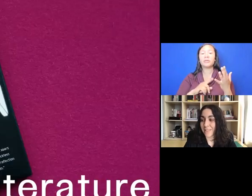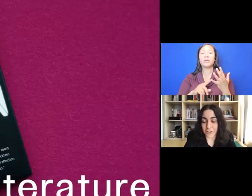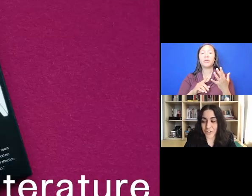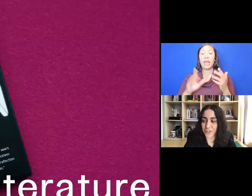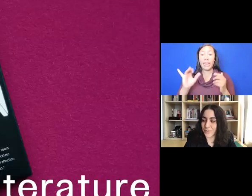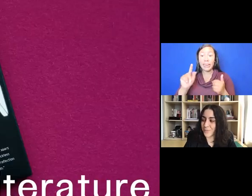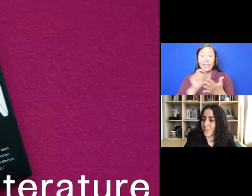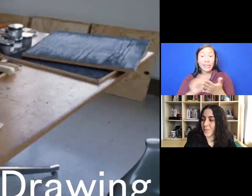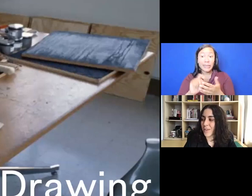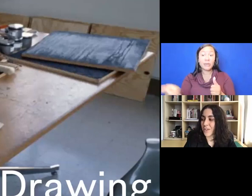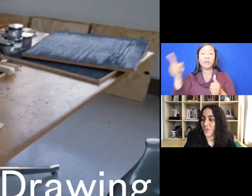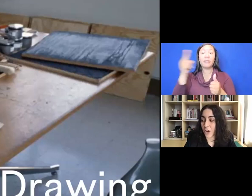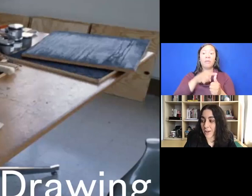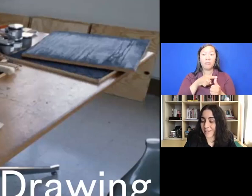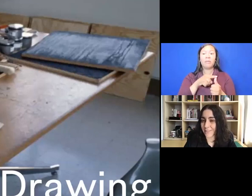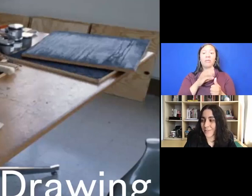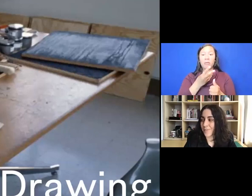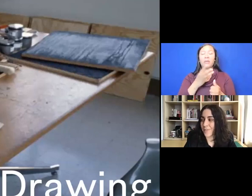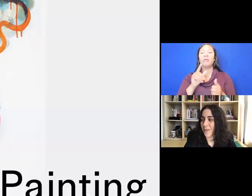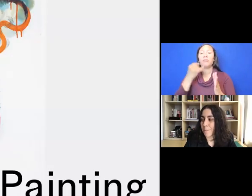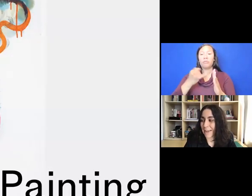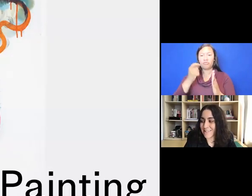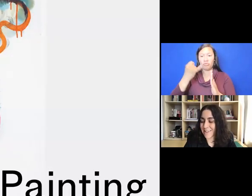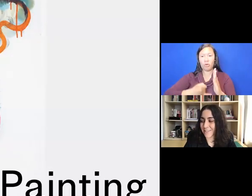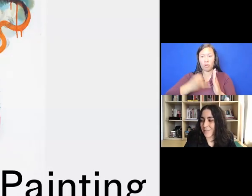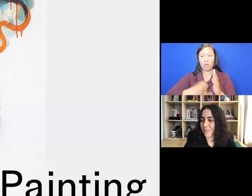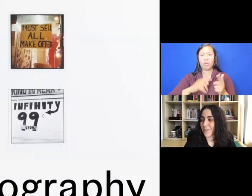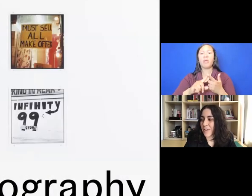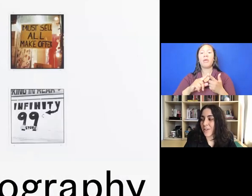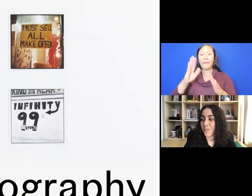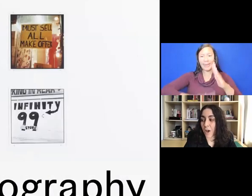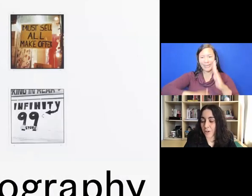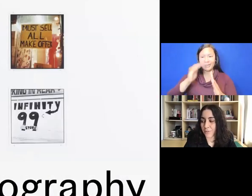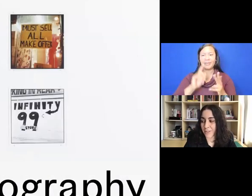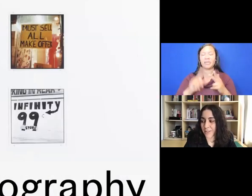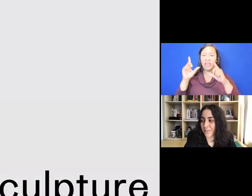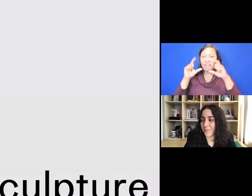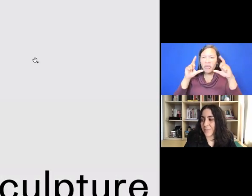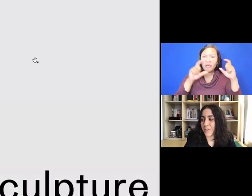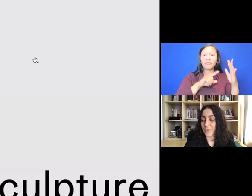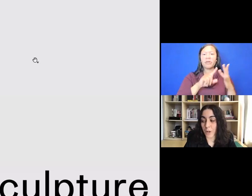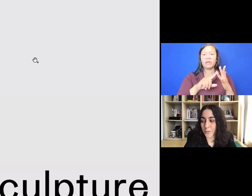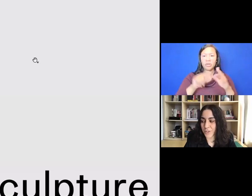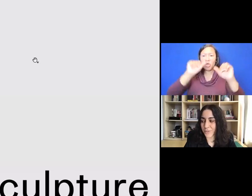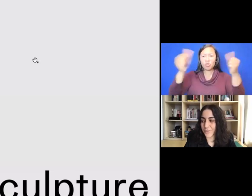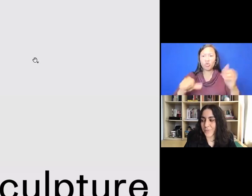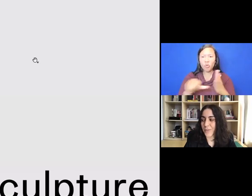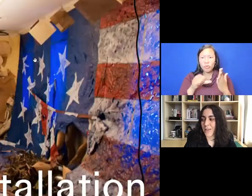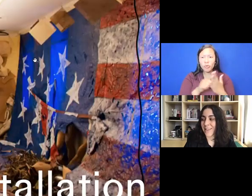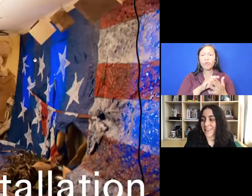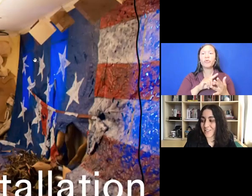literature, drawing, painting, photography, sculpture,